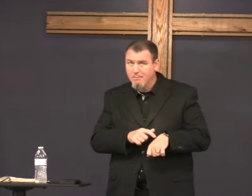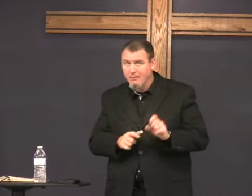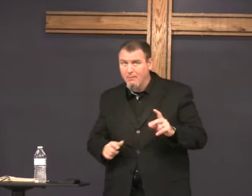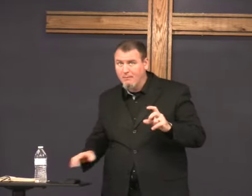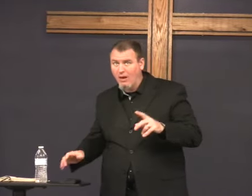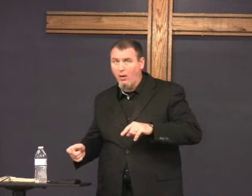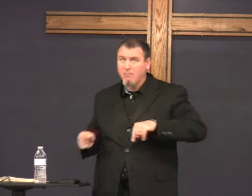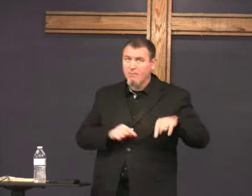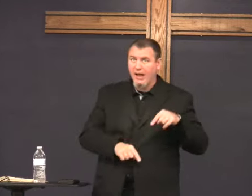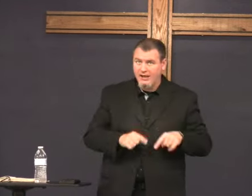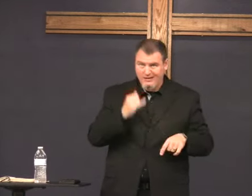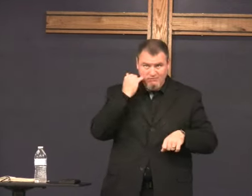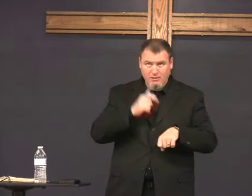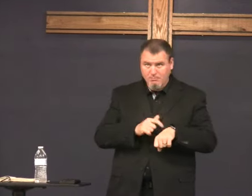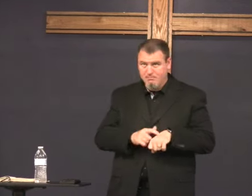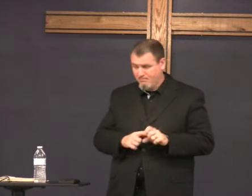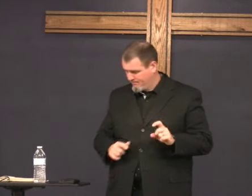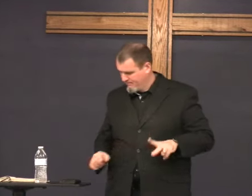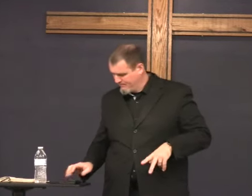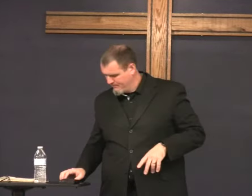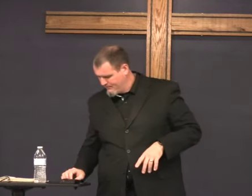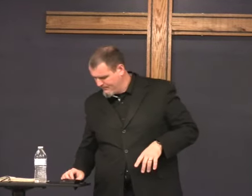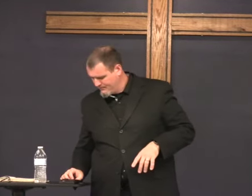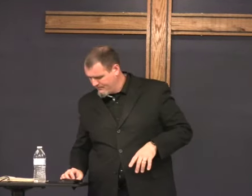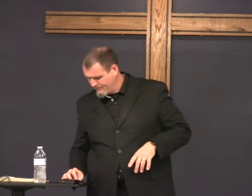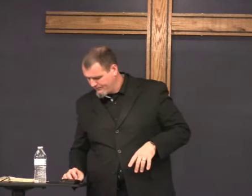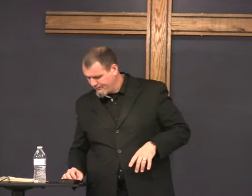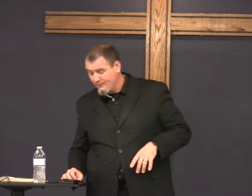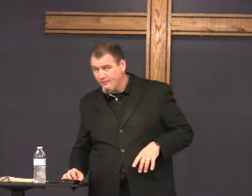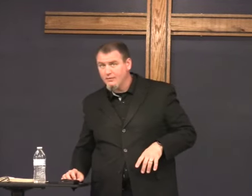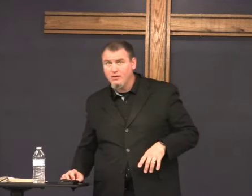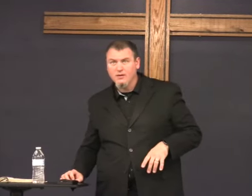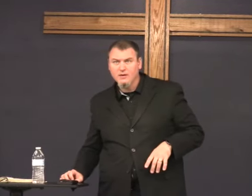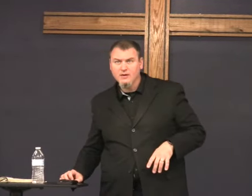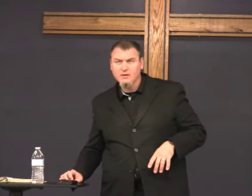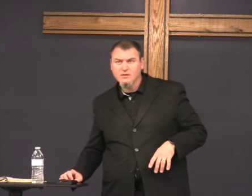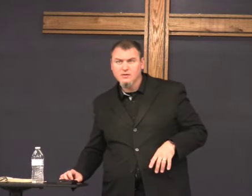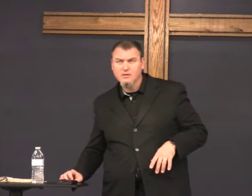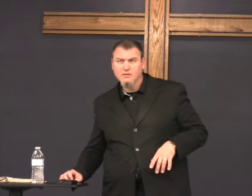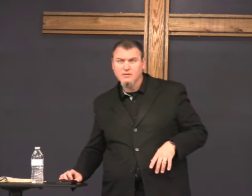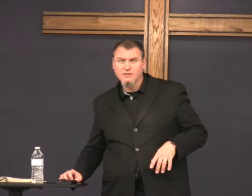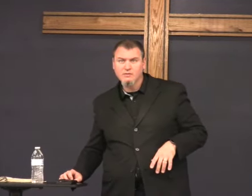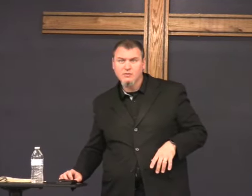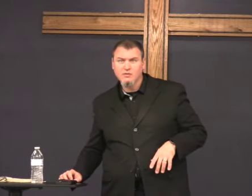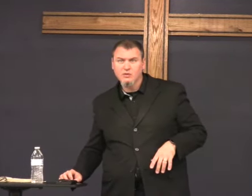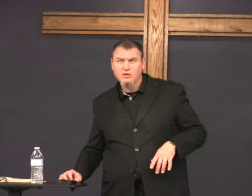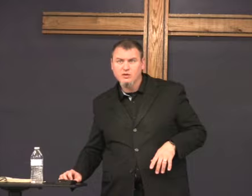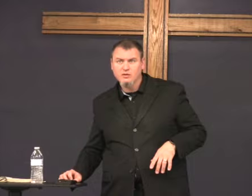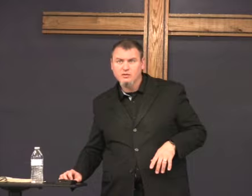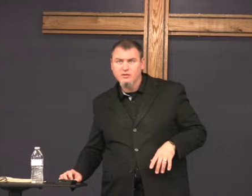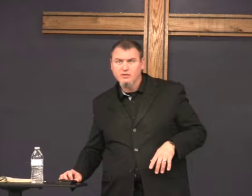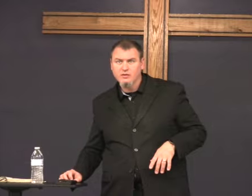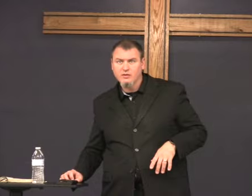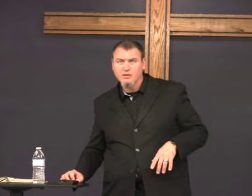have time we have time we have